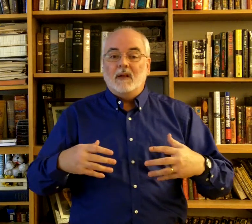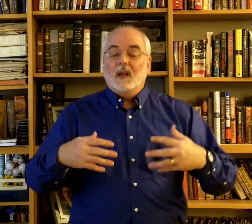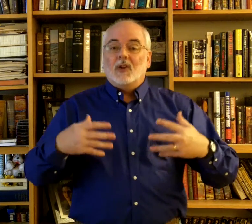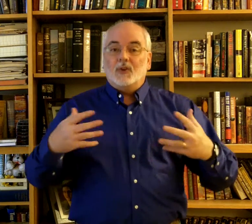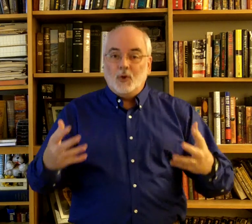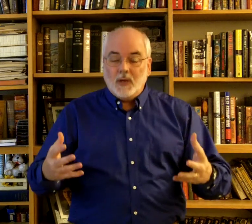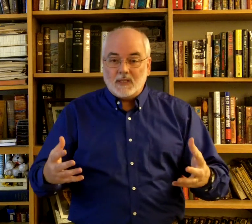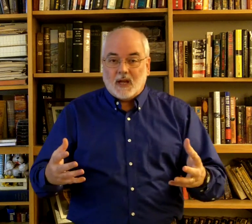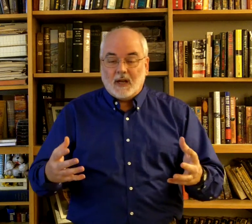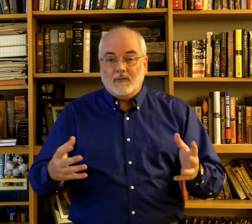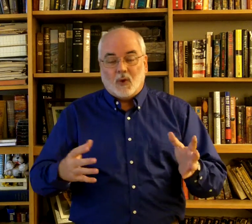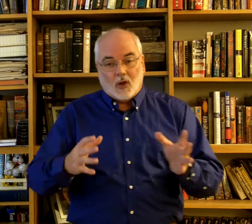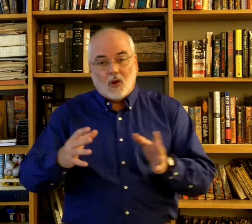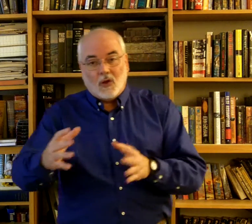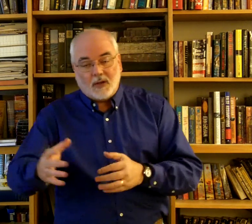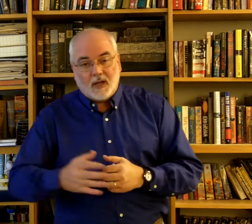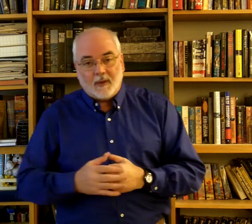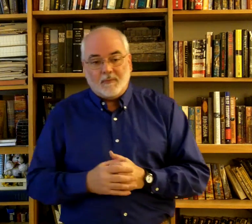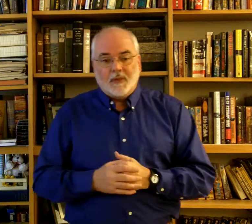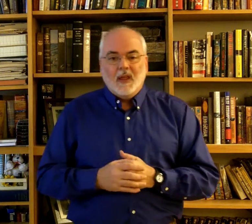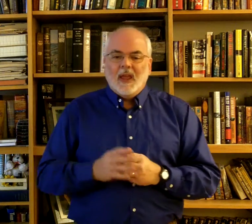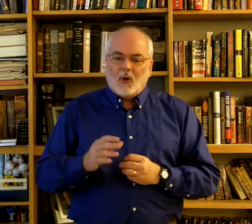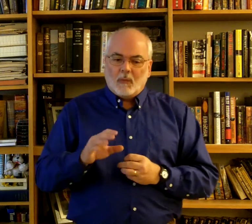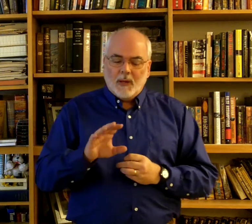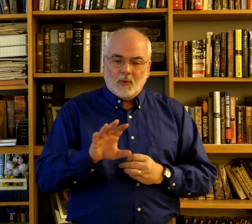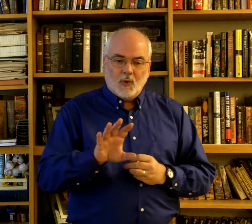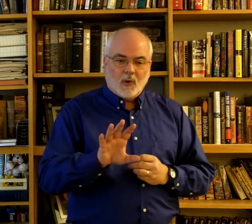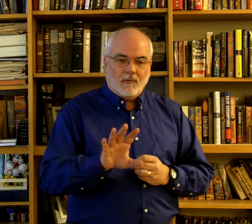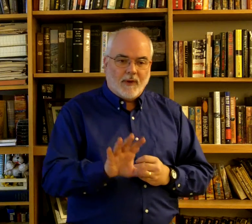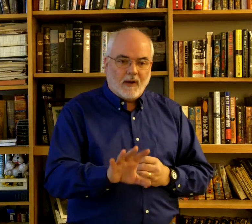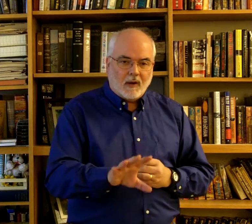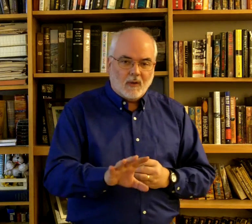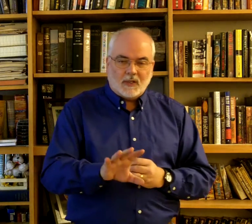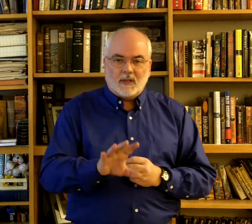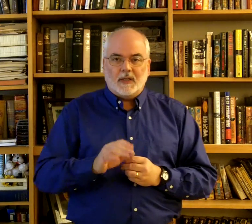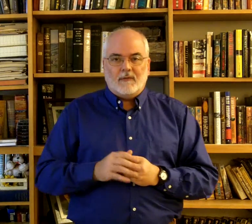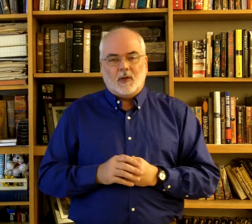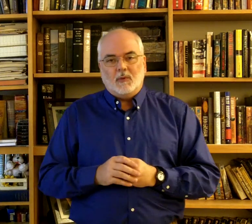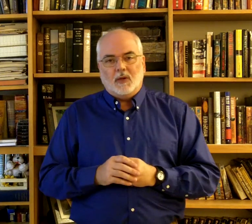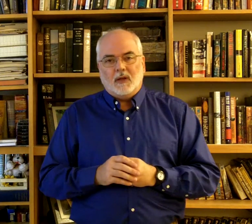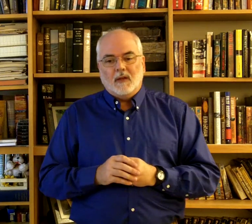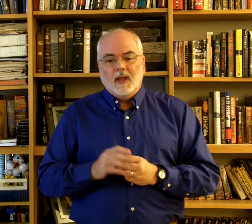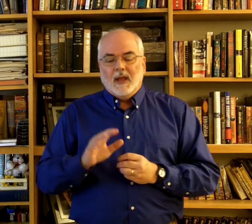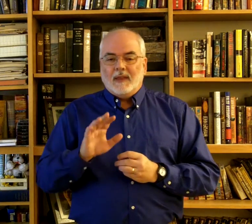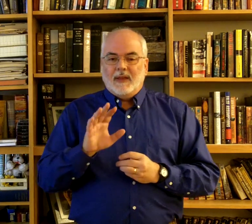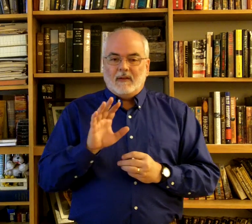doing signing for a long time. Or people who are very close into the deaf community. That